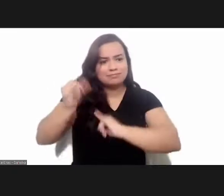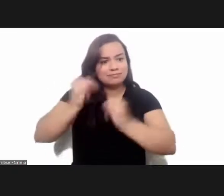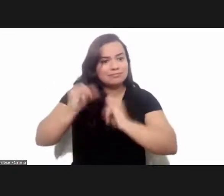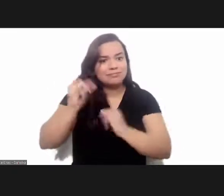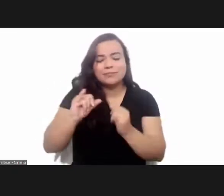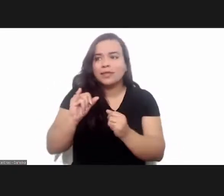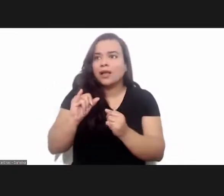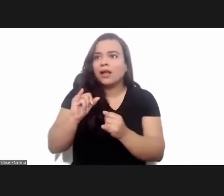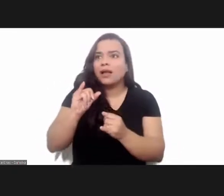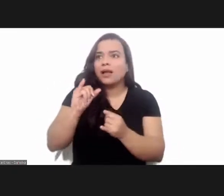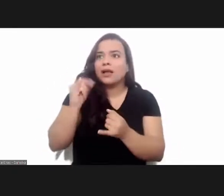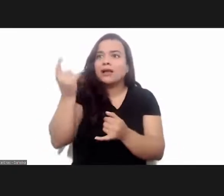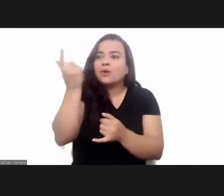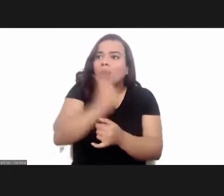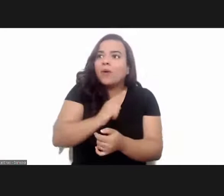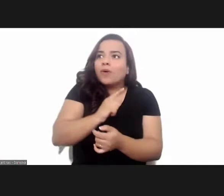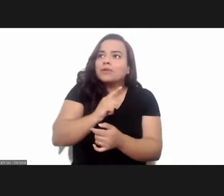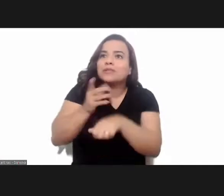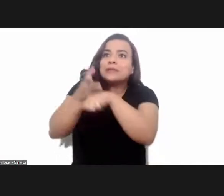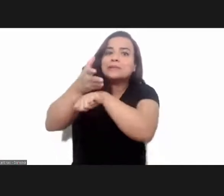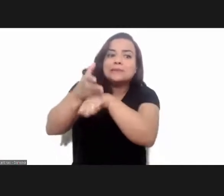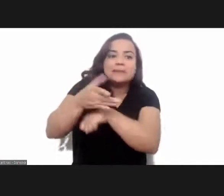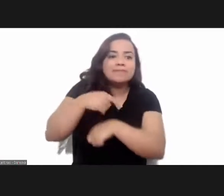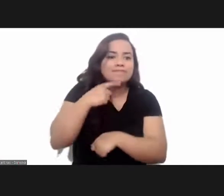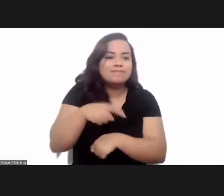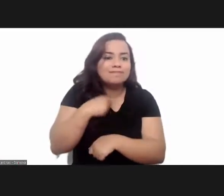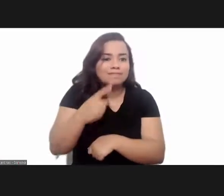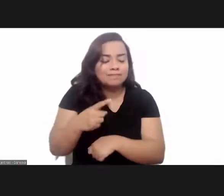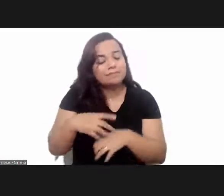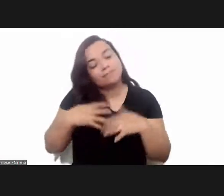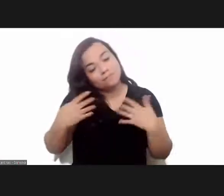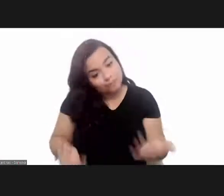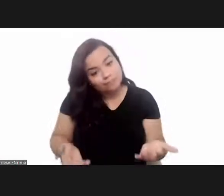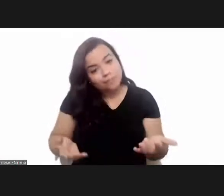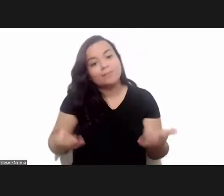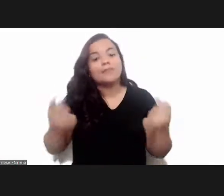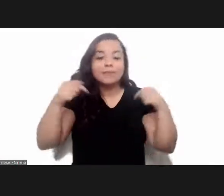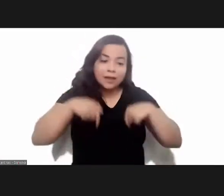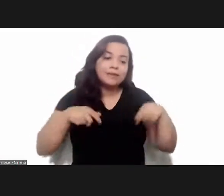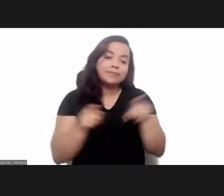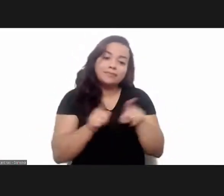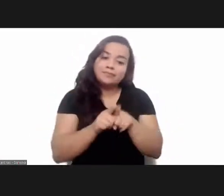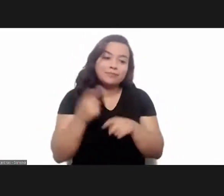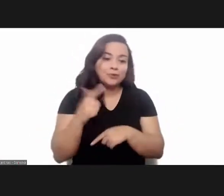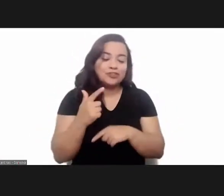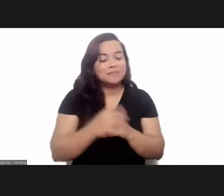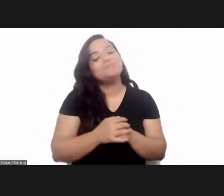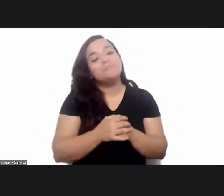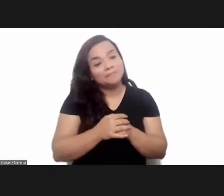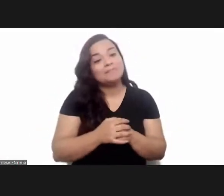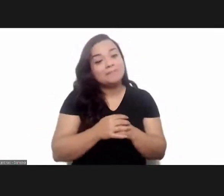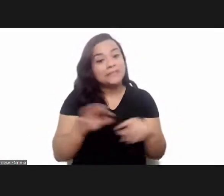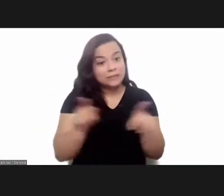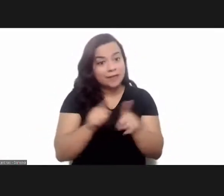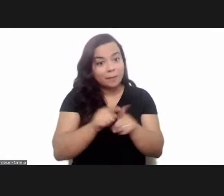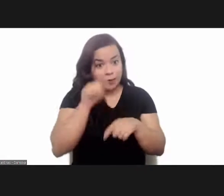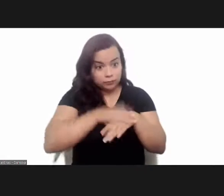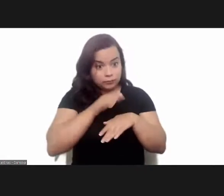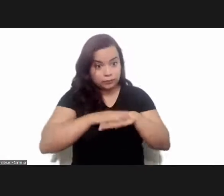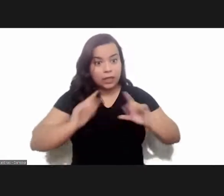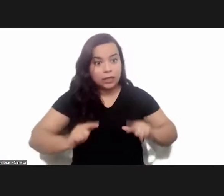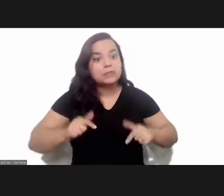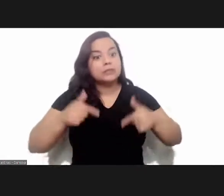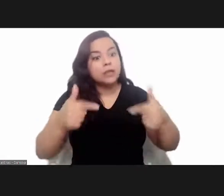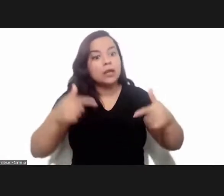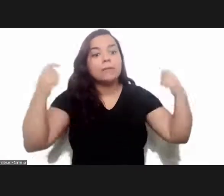the major large laboratories in the world and much less here so in addition to which this kind of initiative